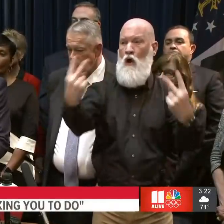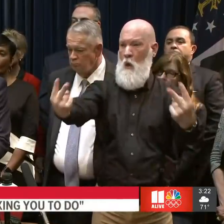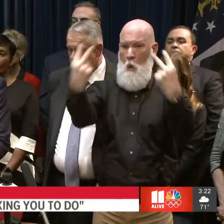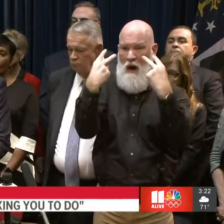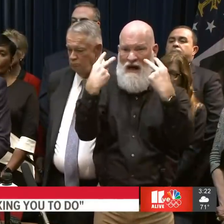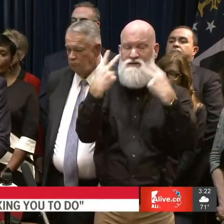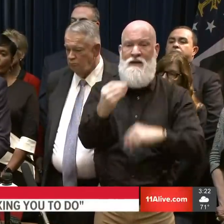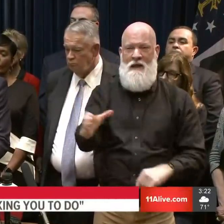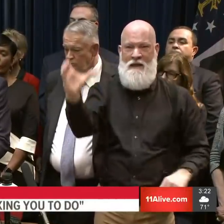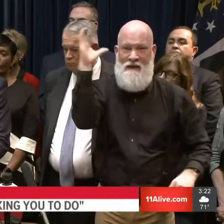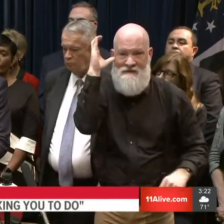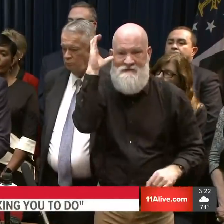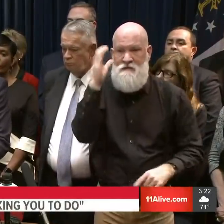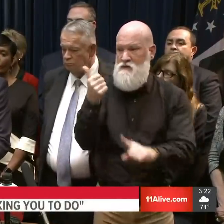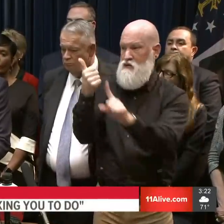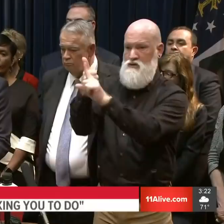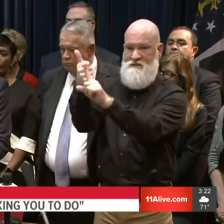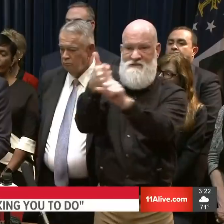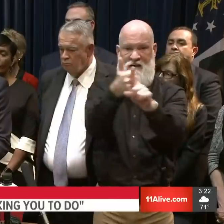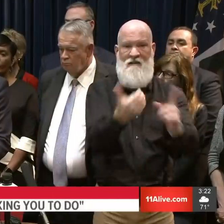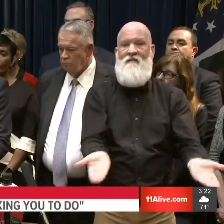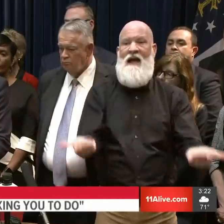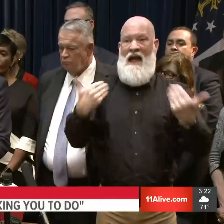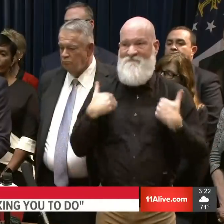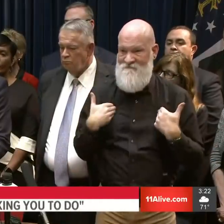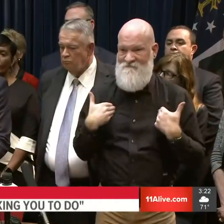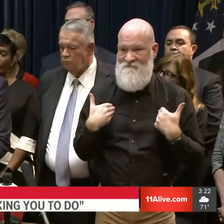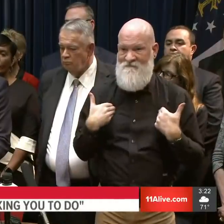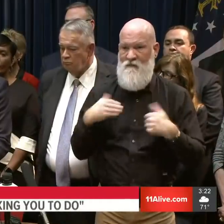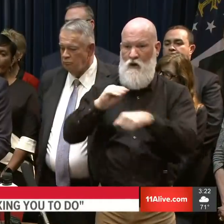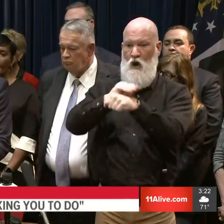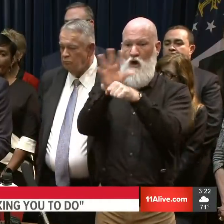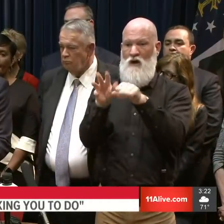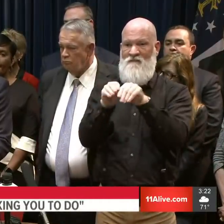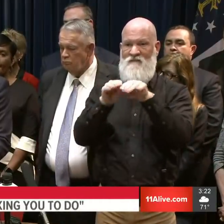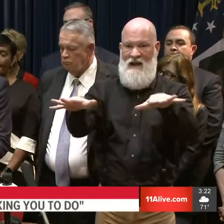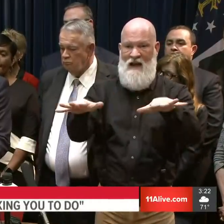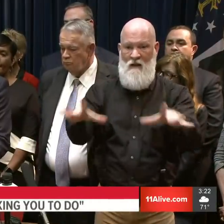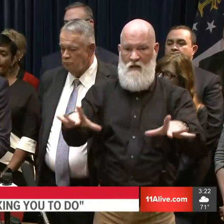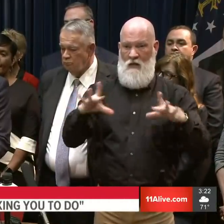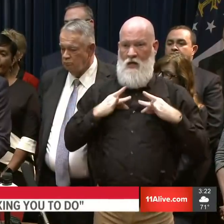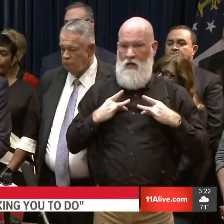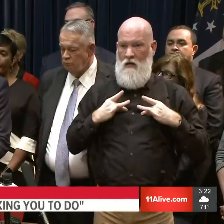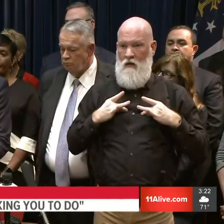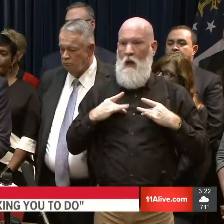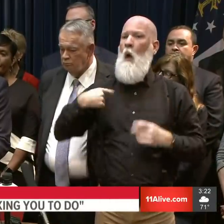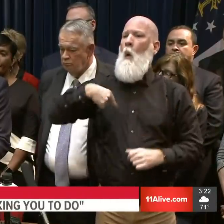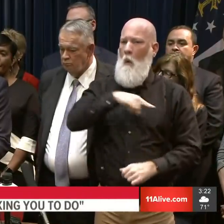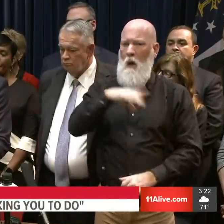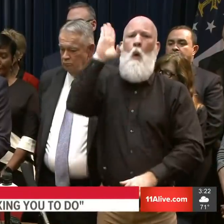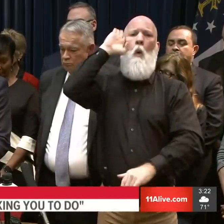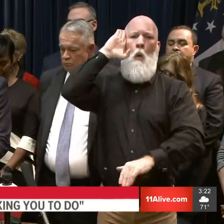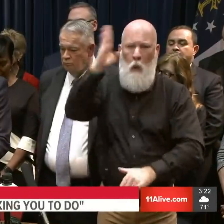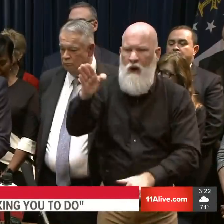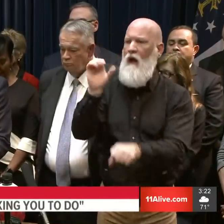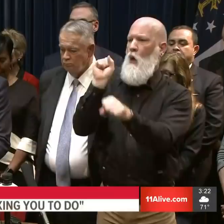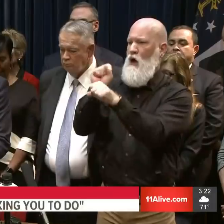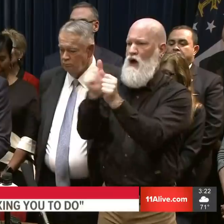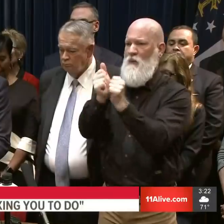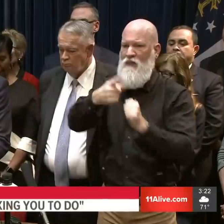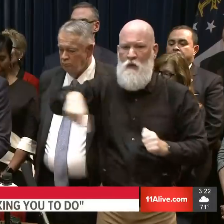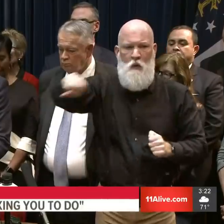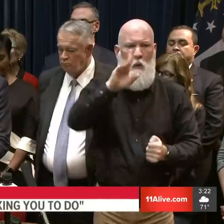COVID-19 and have them realize that we are dealing with your fellow Georgians in this crisis. We must